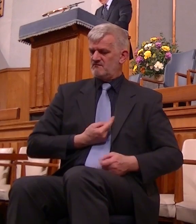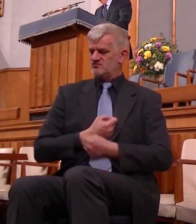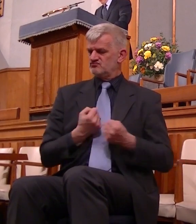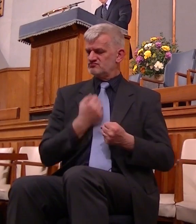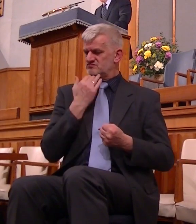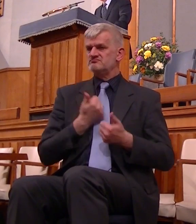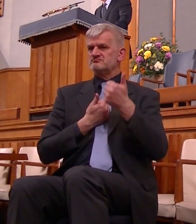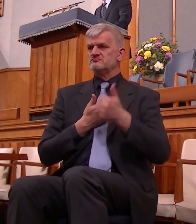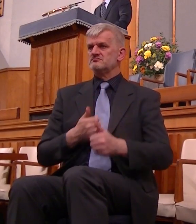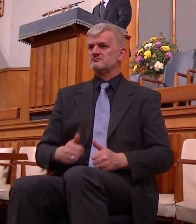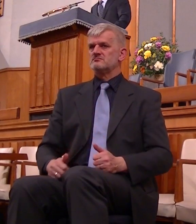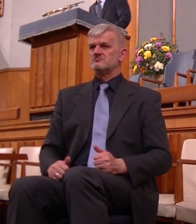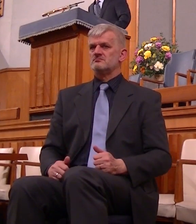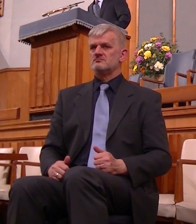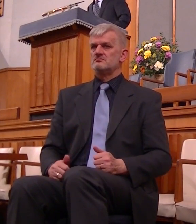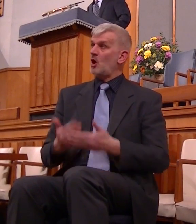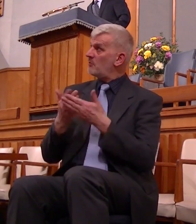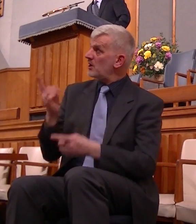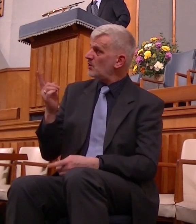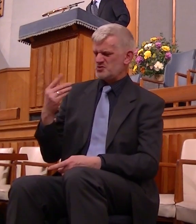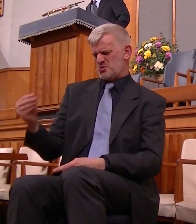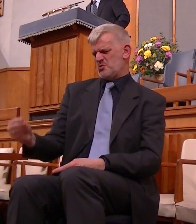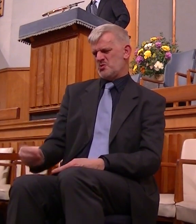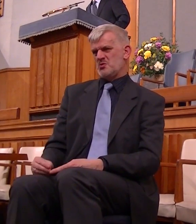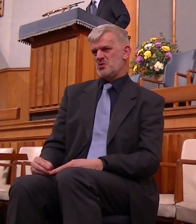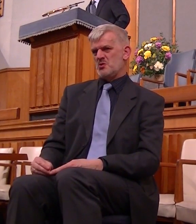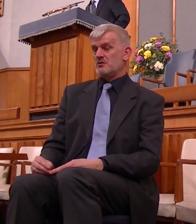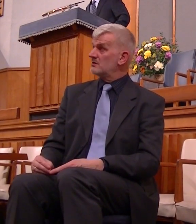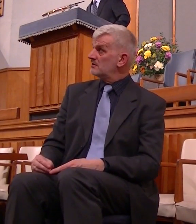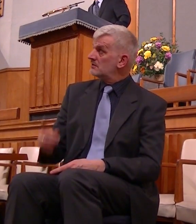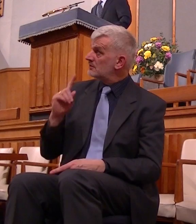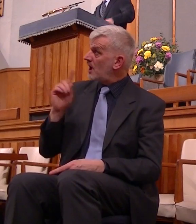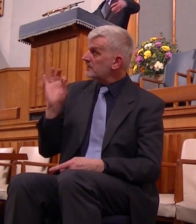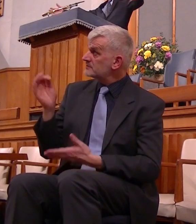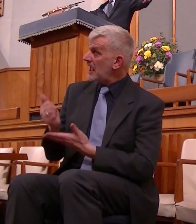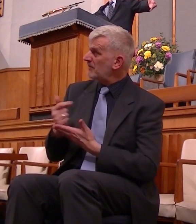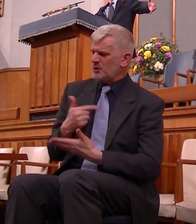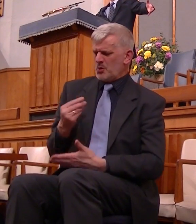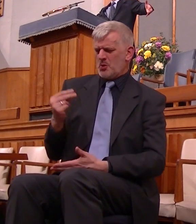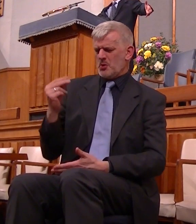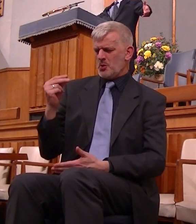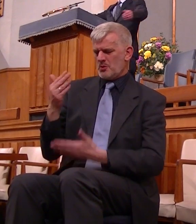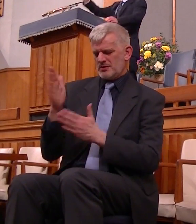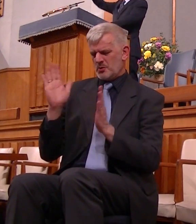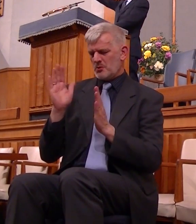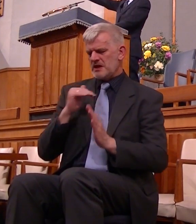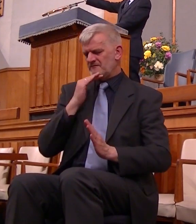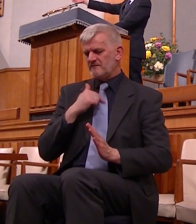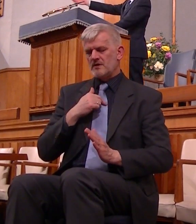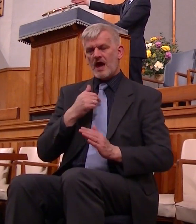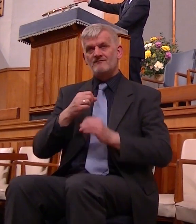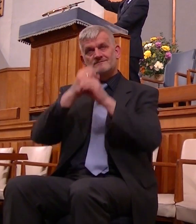myself I don't need to obey him as a condition for getting his help I am sufficient I have my